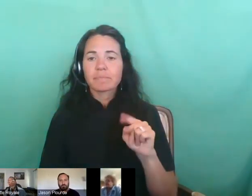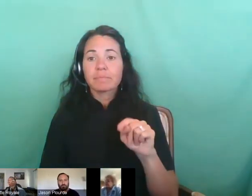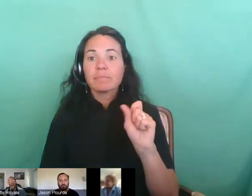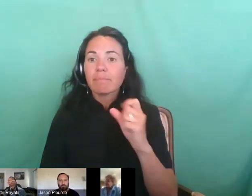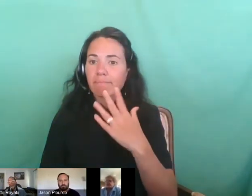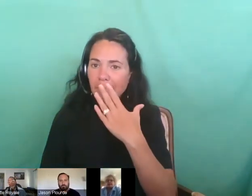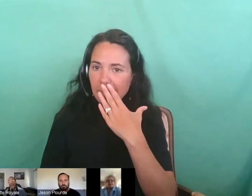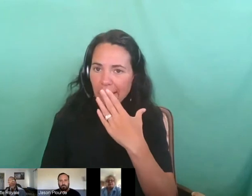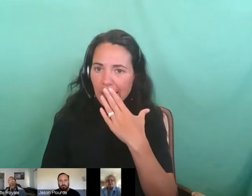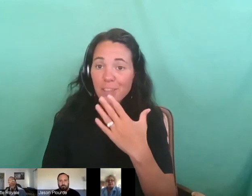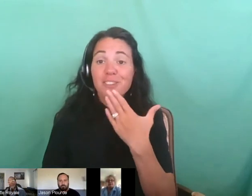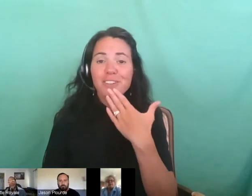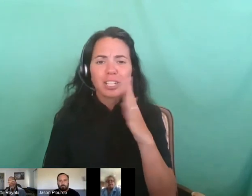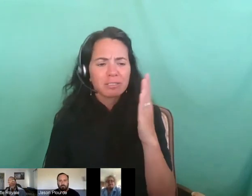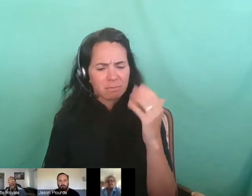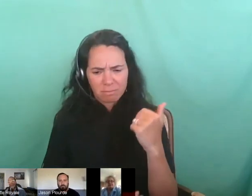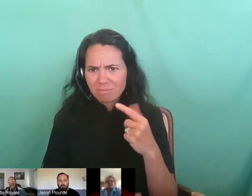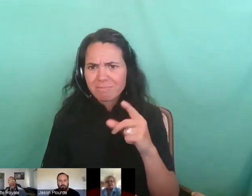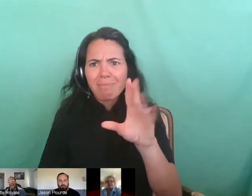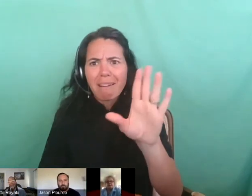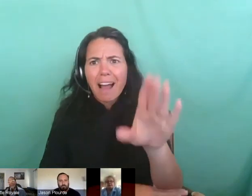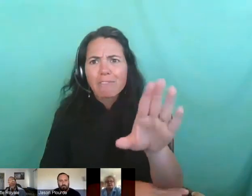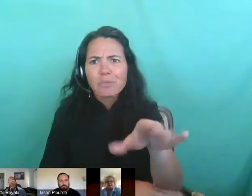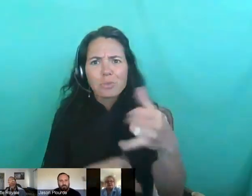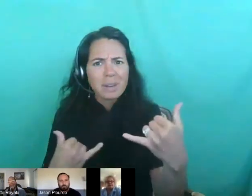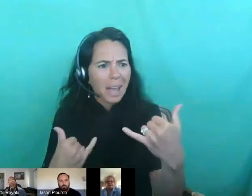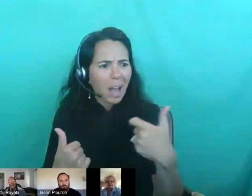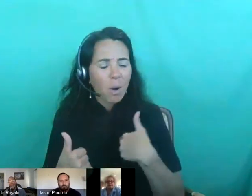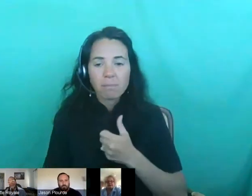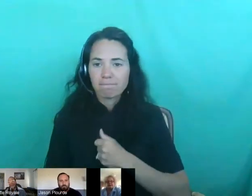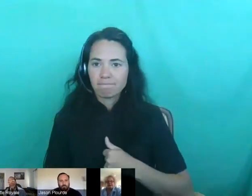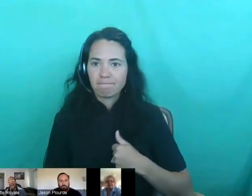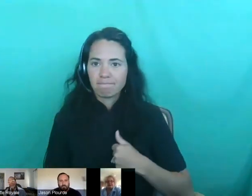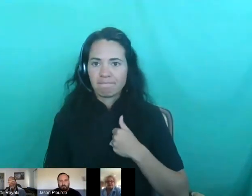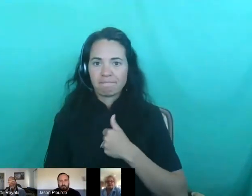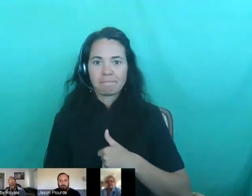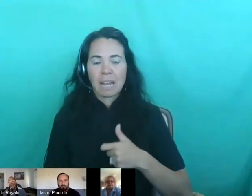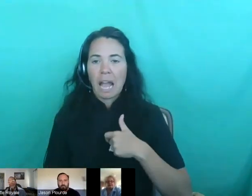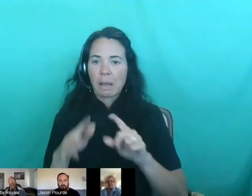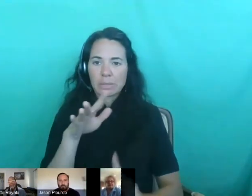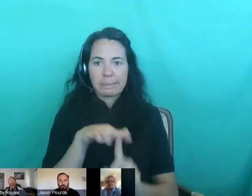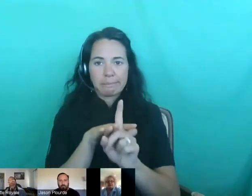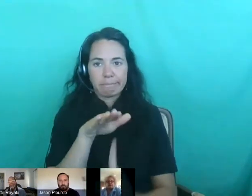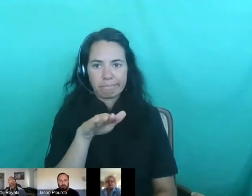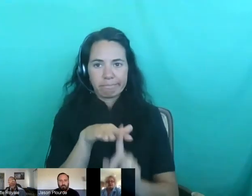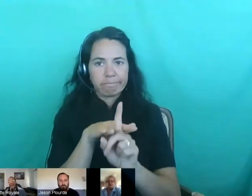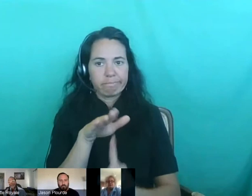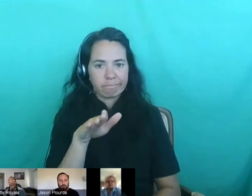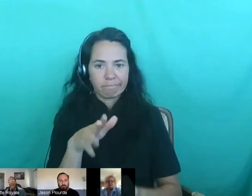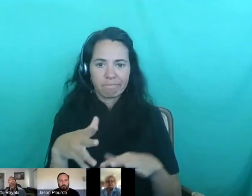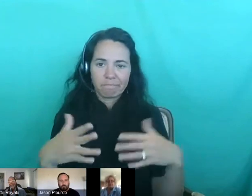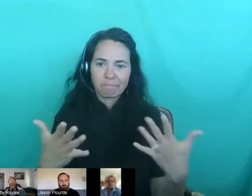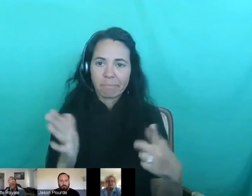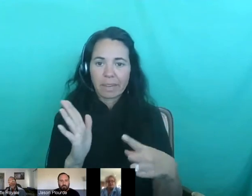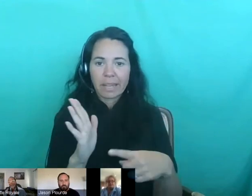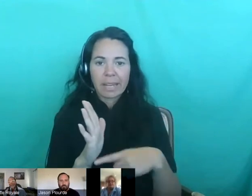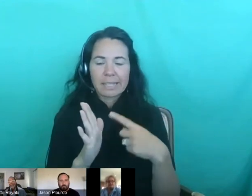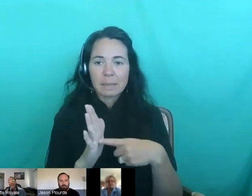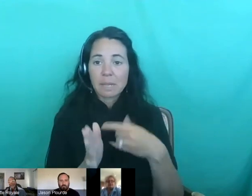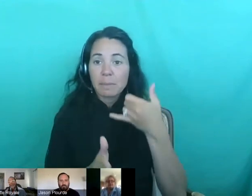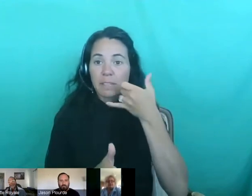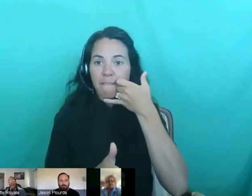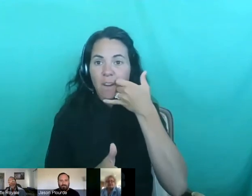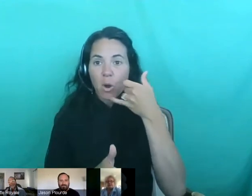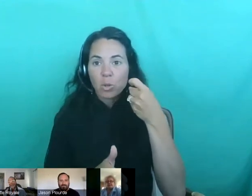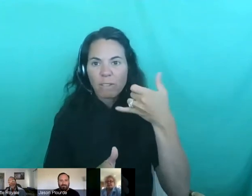Good afternoon now, I suppose. And I apologize for being in and out. Sometimes you have to hold your phone way over your head in the